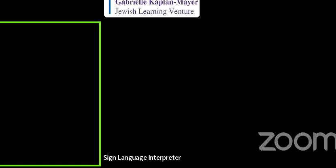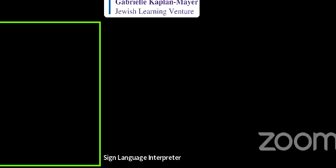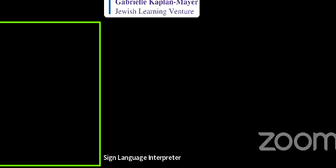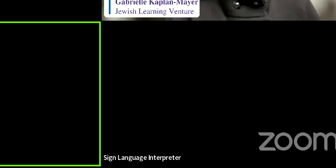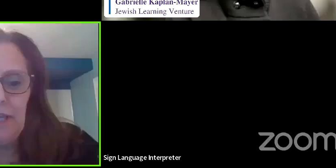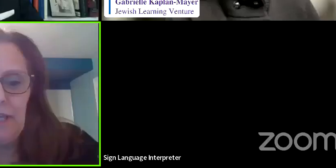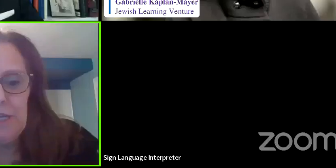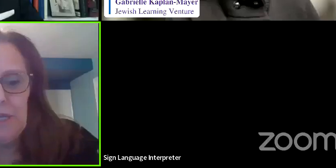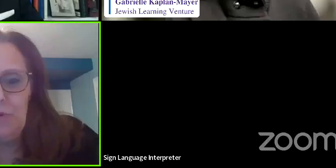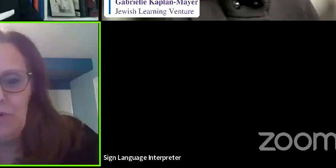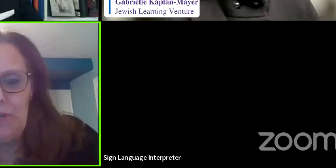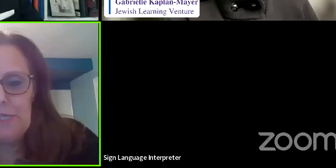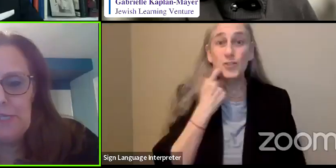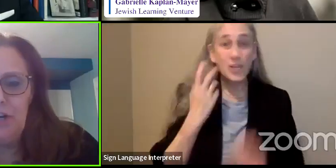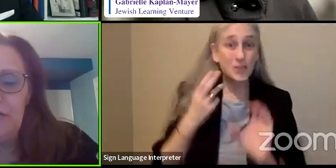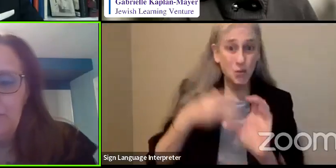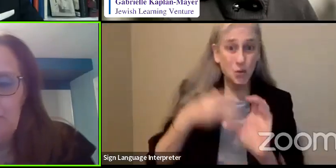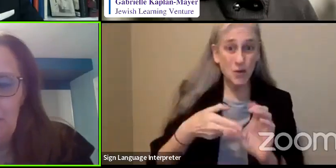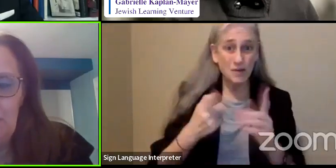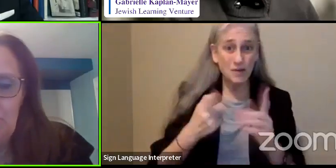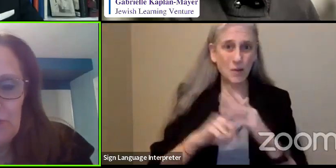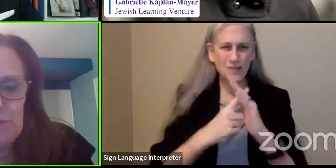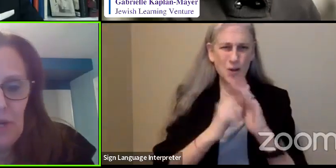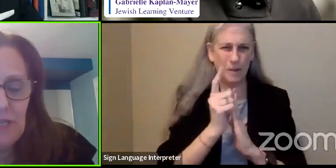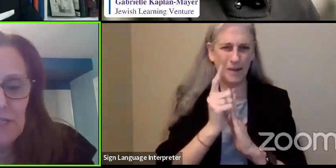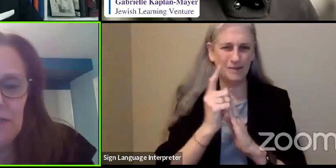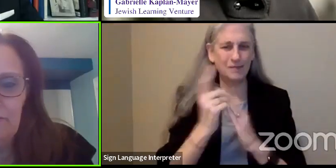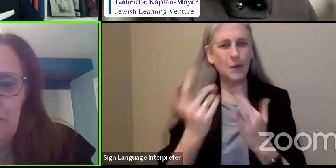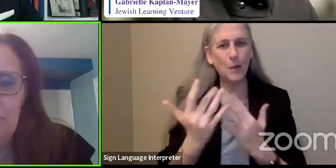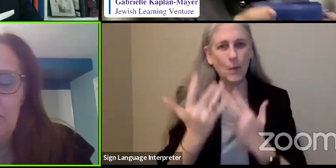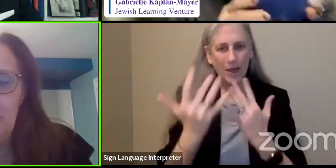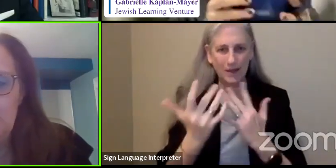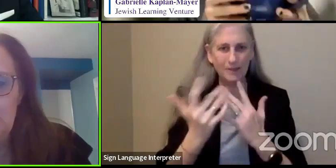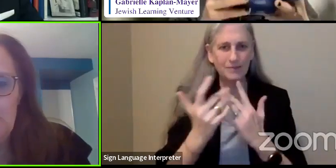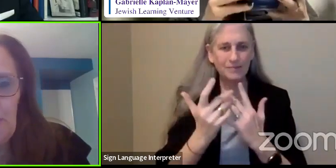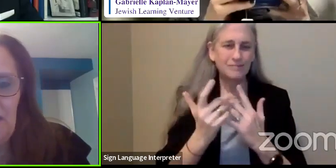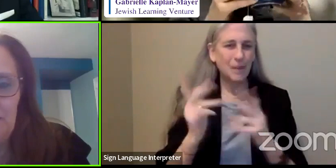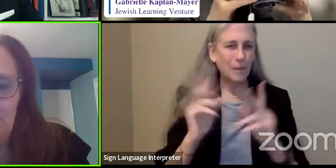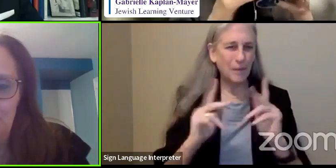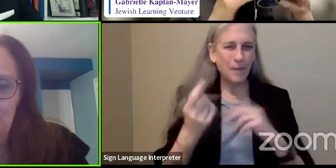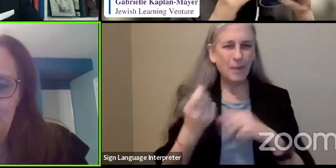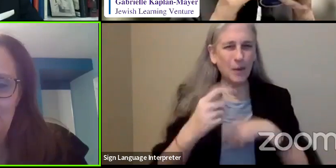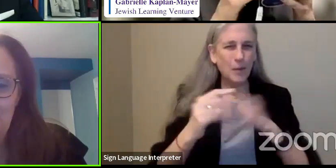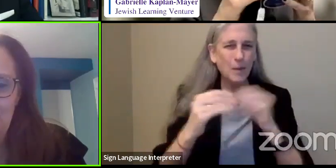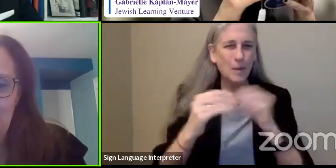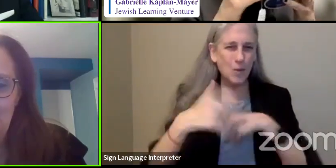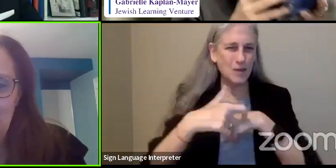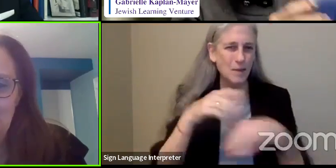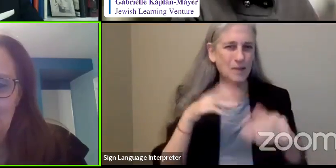If you're just joining us, we're going to get started in just a minute. We're just waiting to give people a chance to sign in.